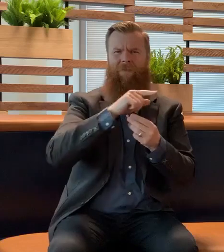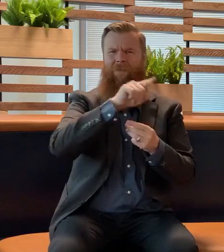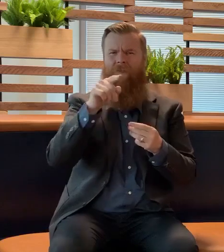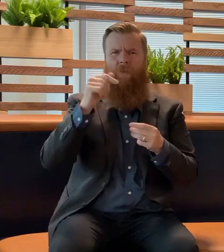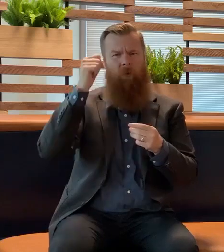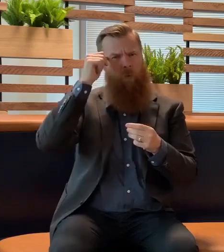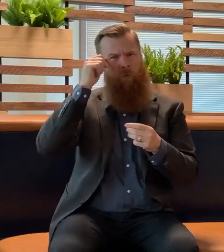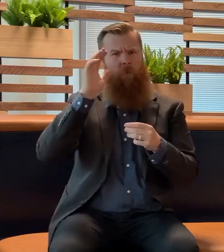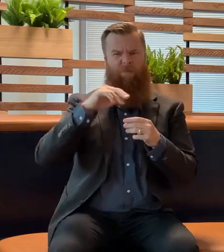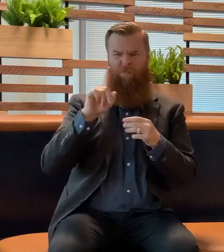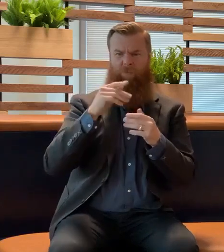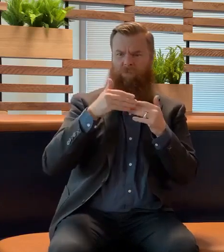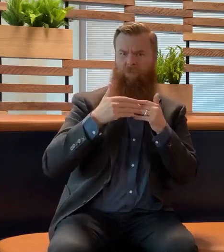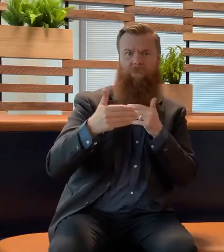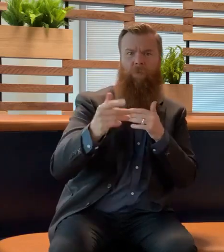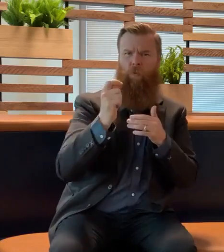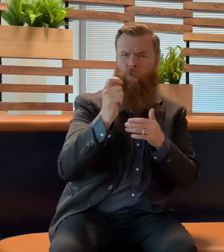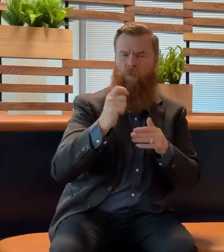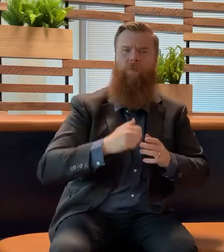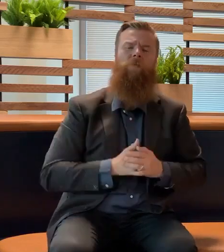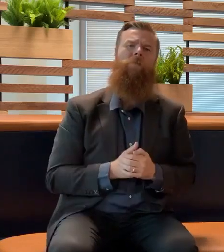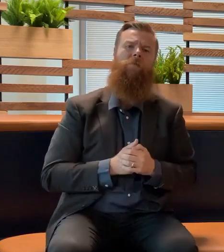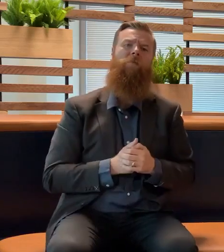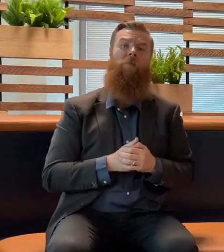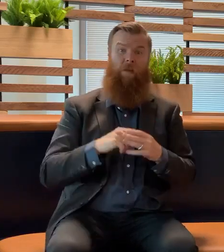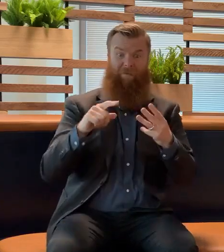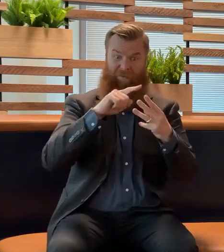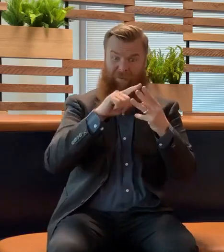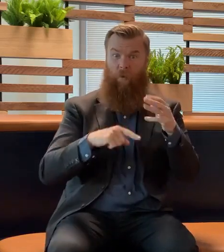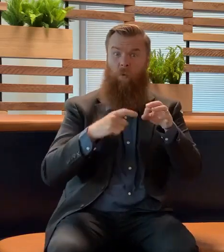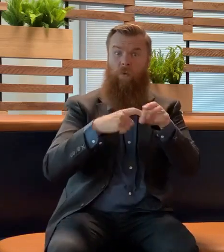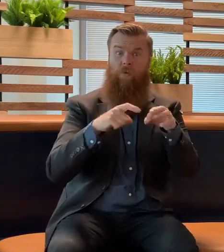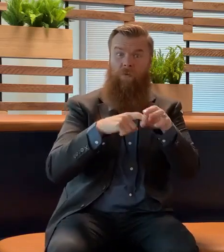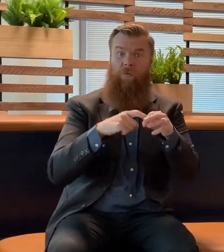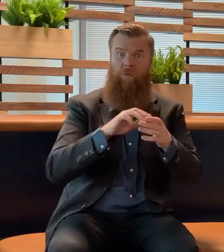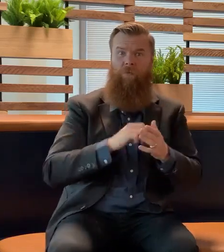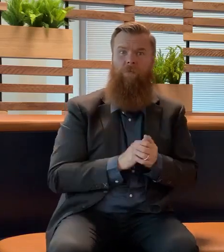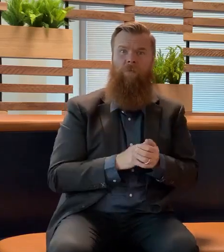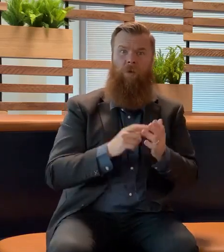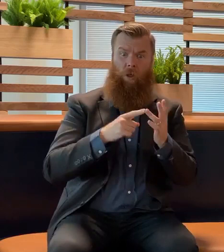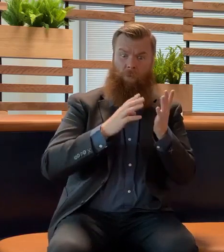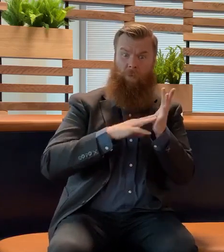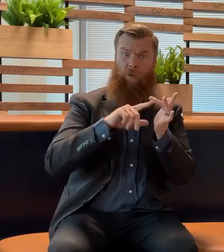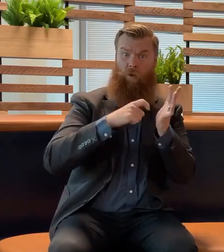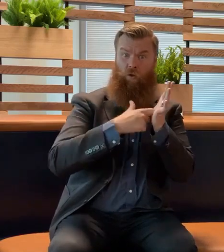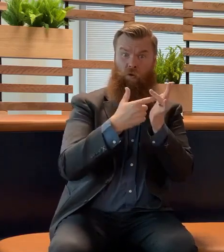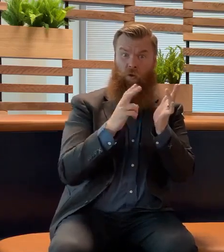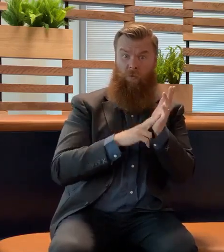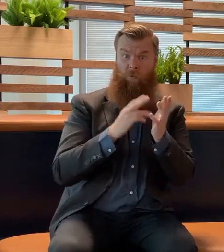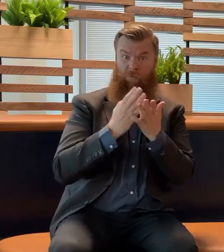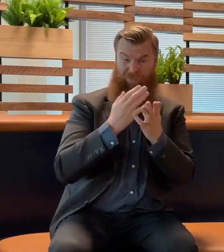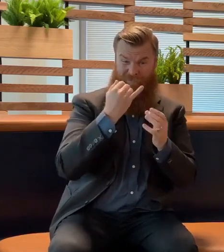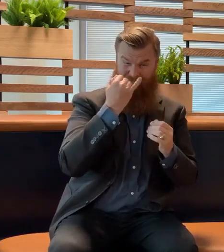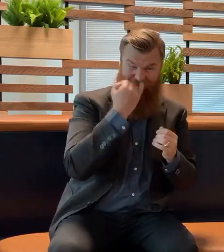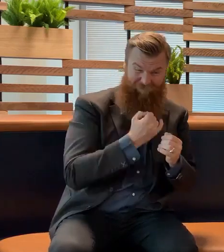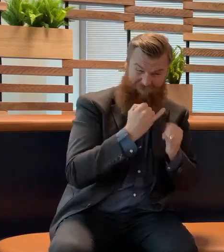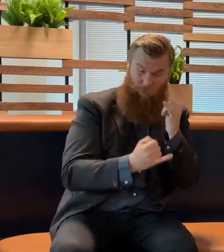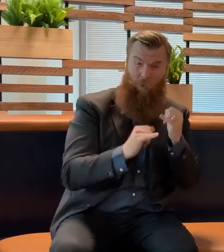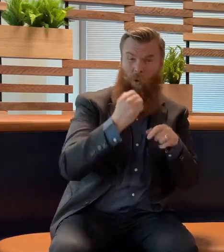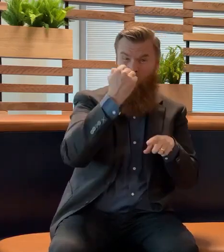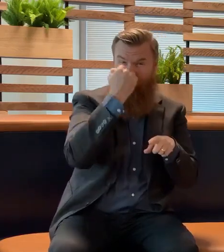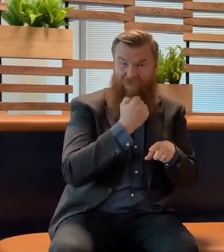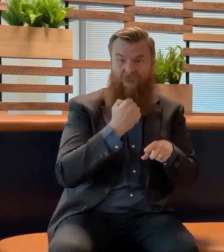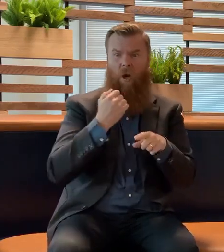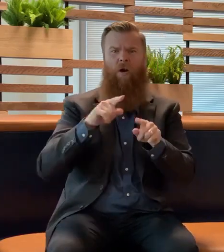your questions. Is Omicron milder? Are the symptoms different? Well so far we have information from